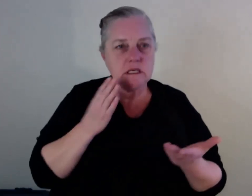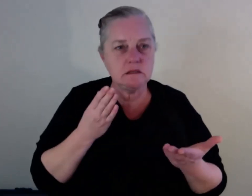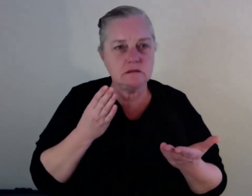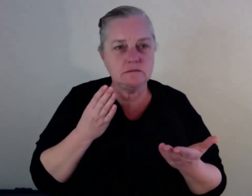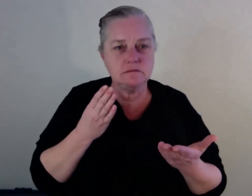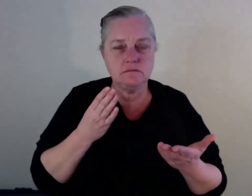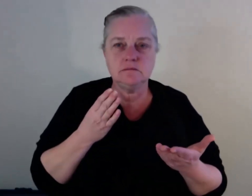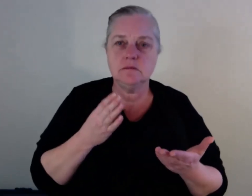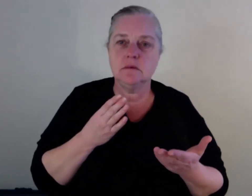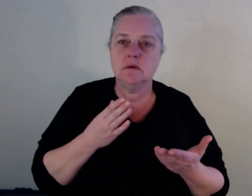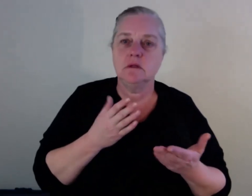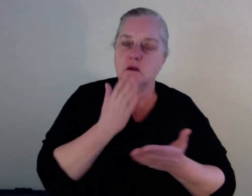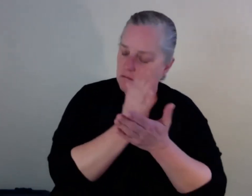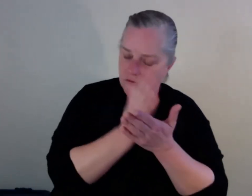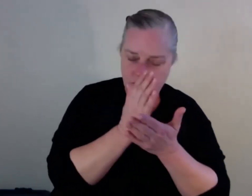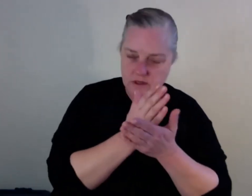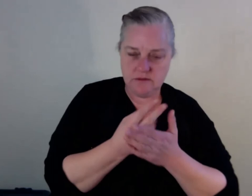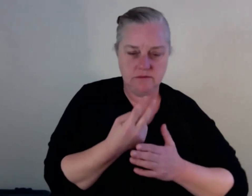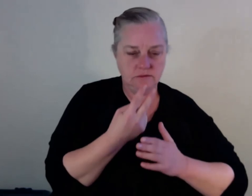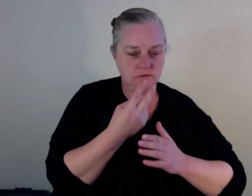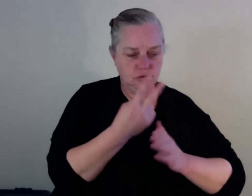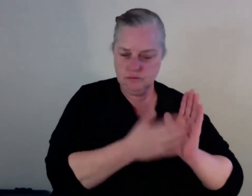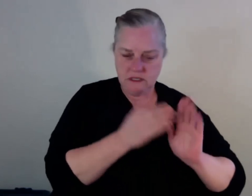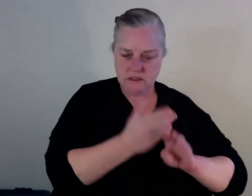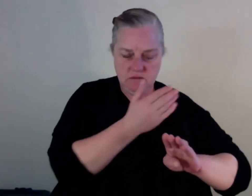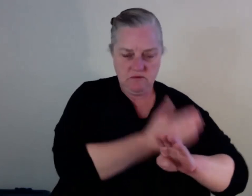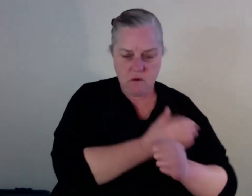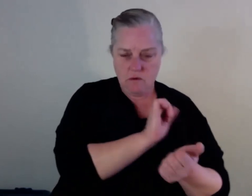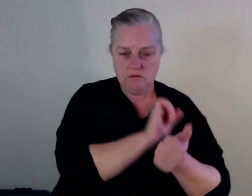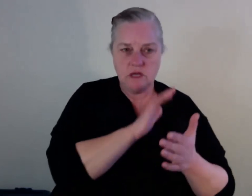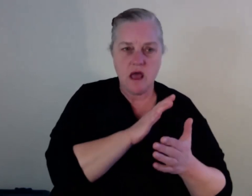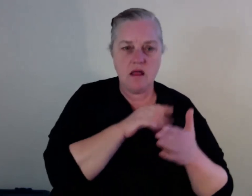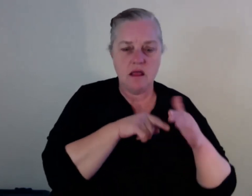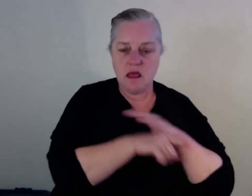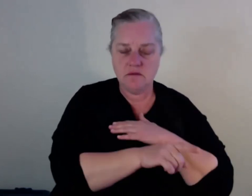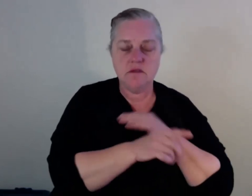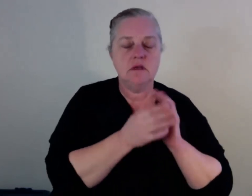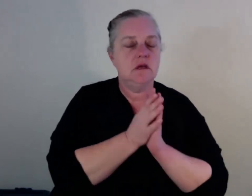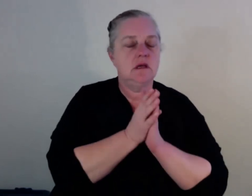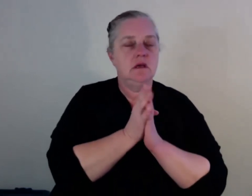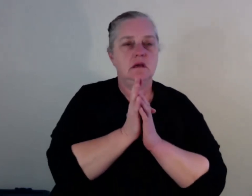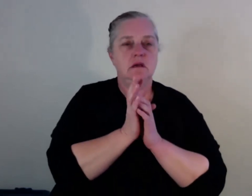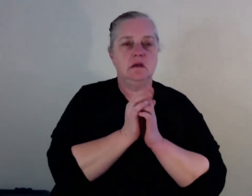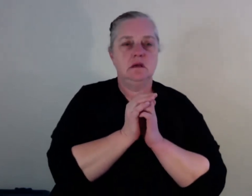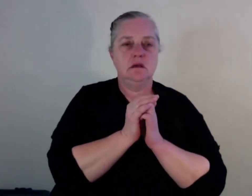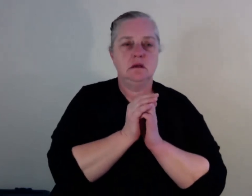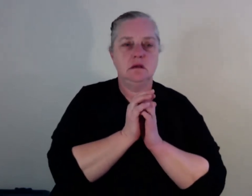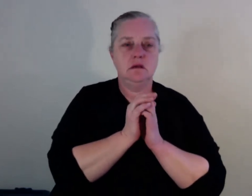prior to their release. You know what I mean? Why should people sleep rough under the